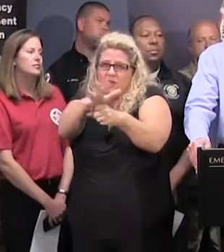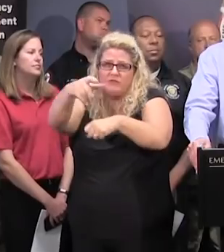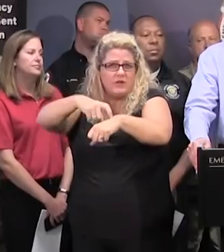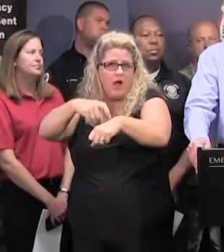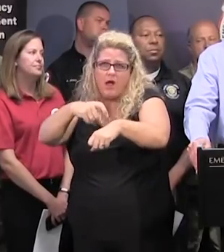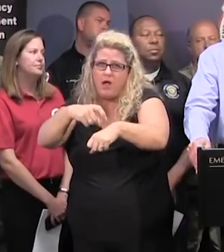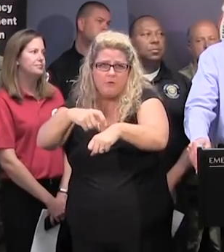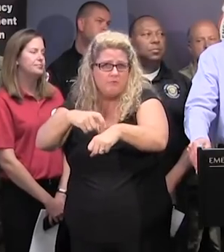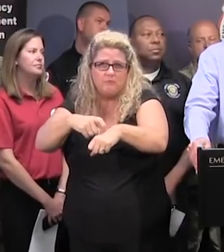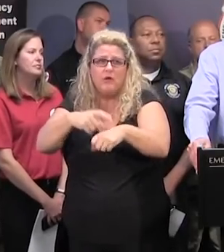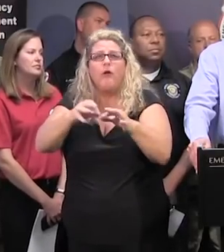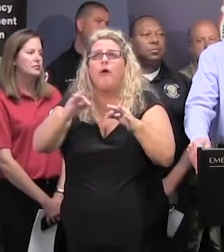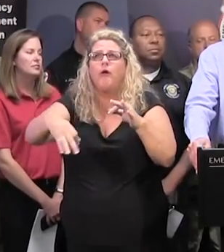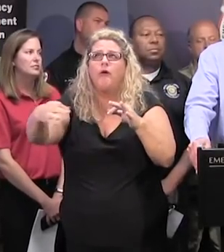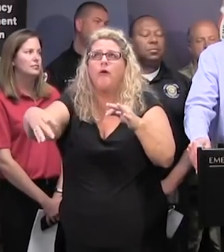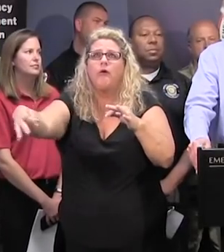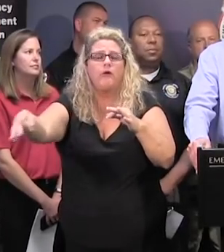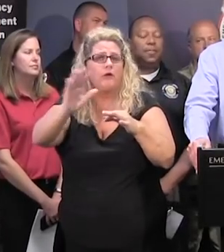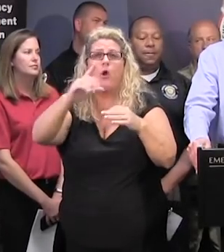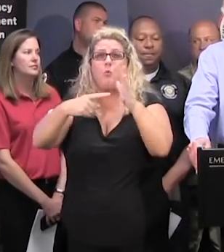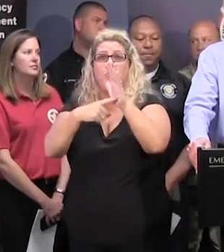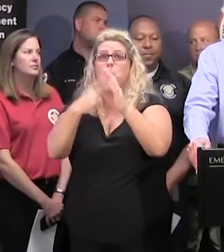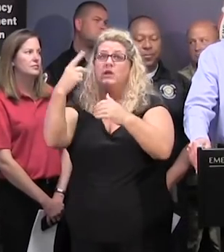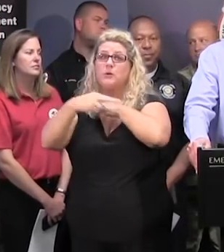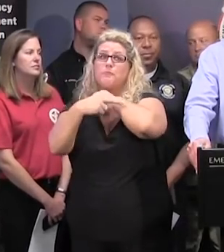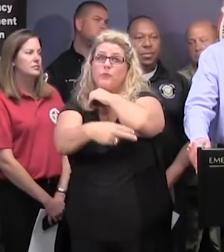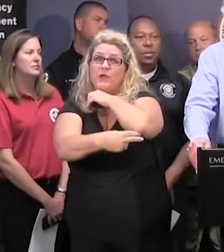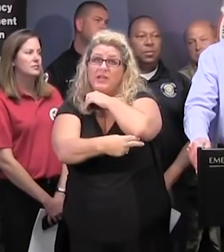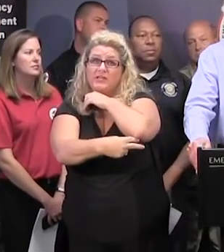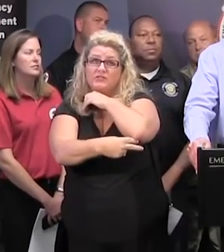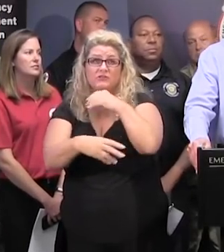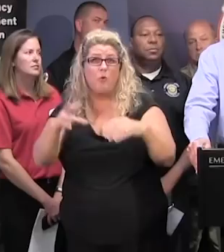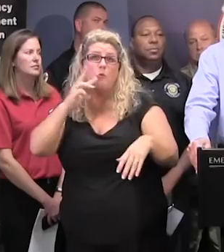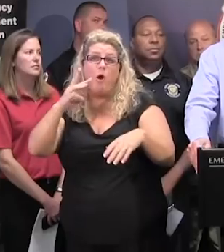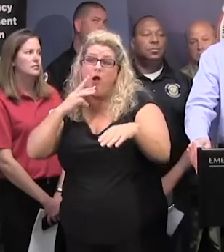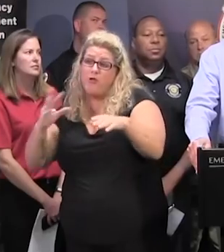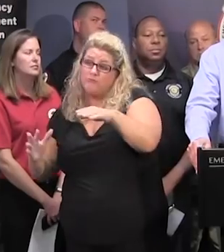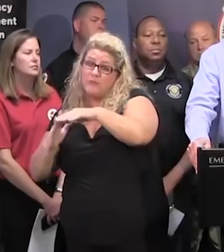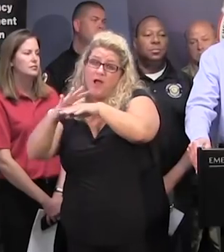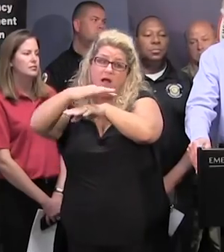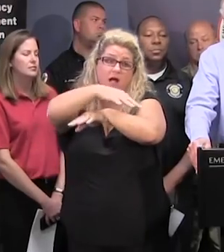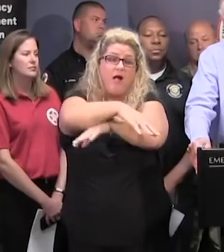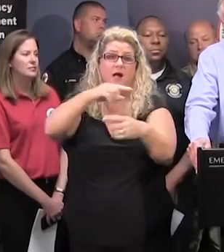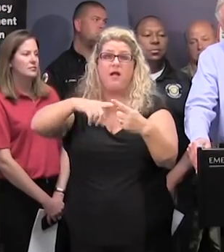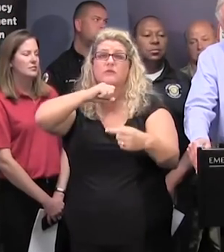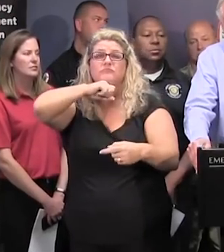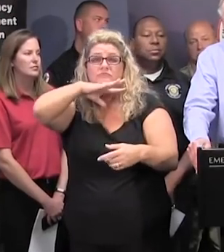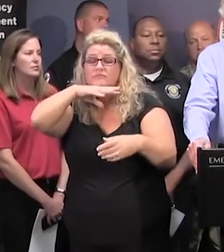if you stay in those zones, when the bridges may be overrun, there may be debris on bridges, there'll be